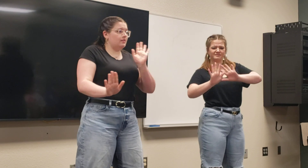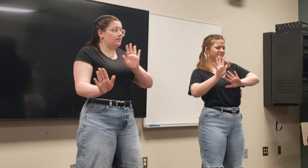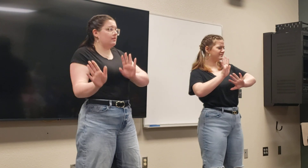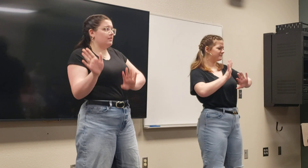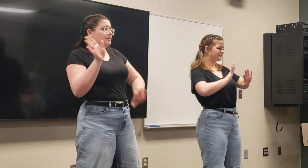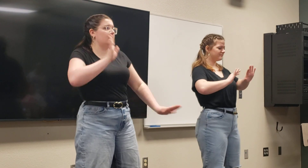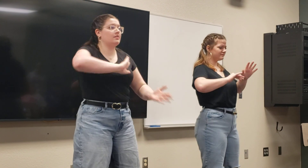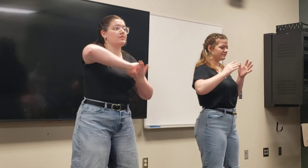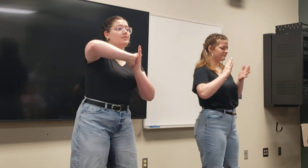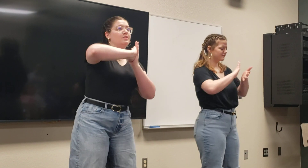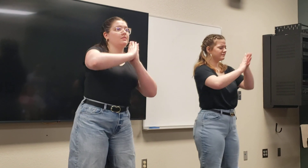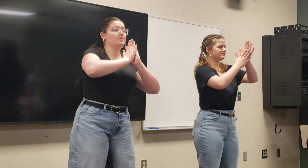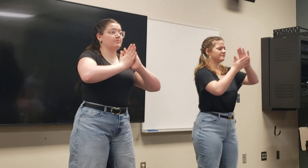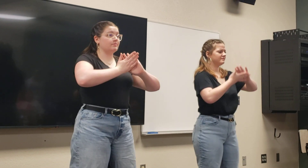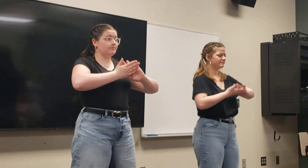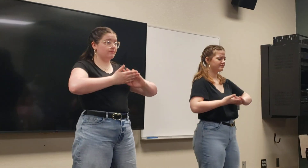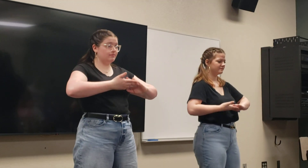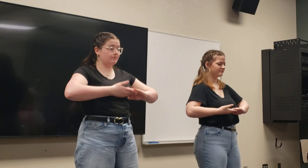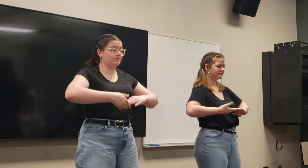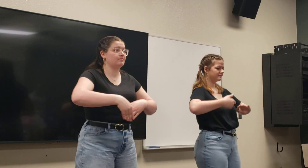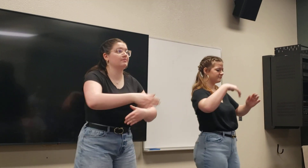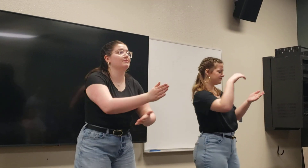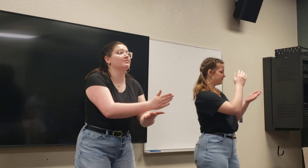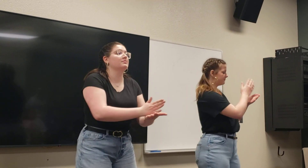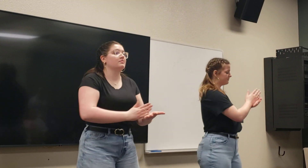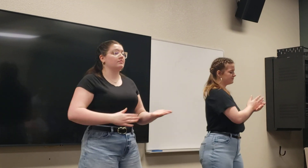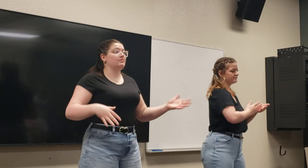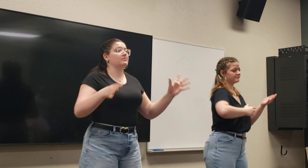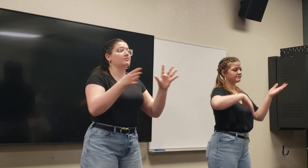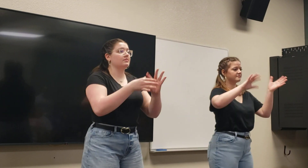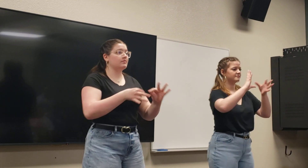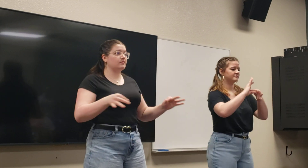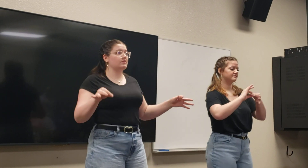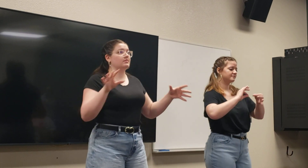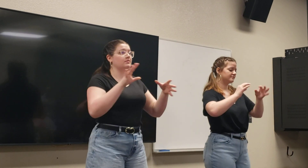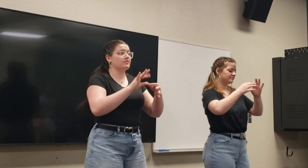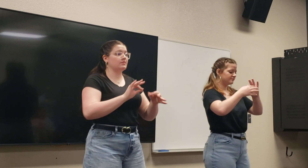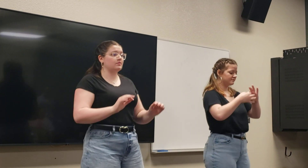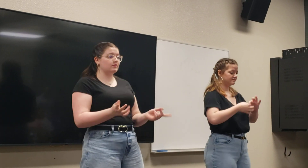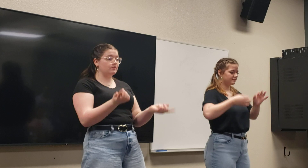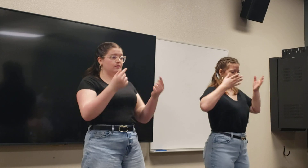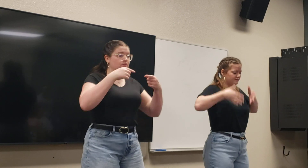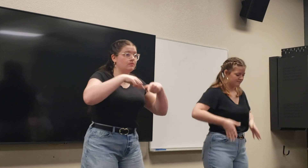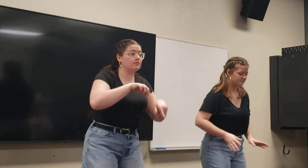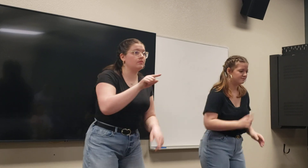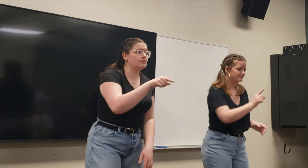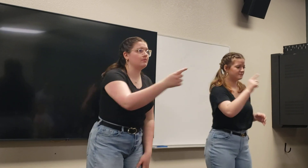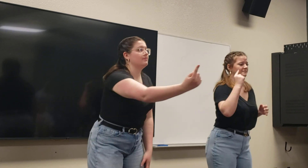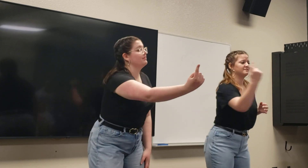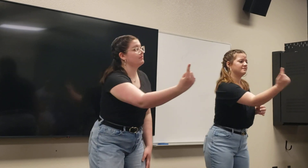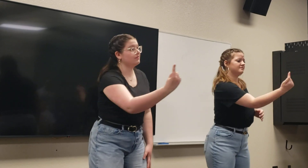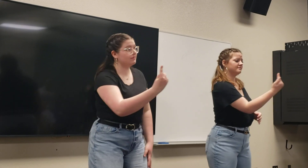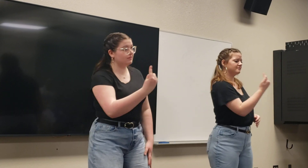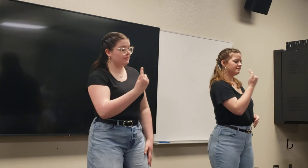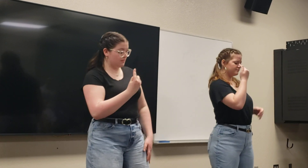love will only become part of the story. And oh, as you run,